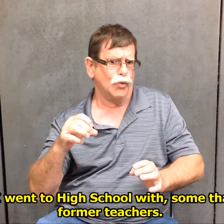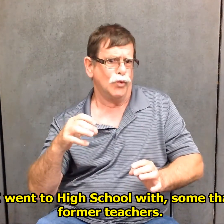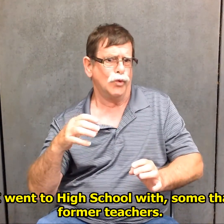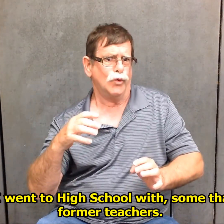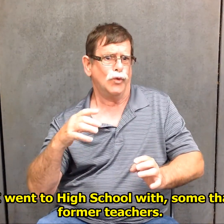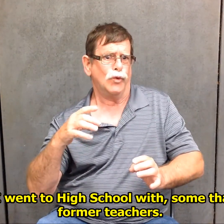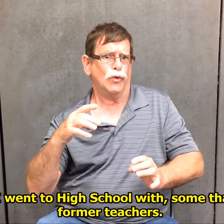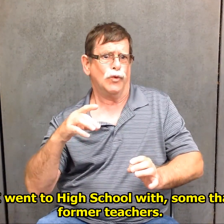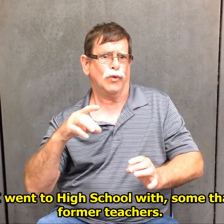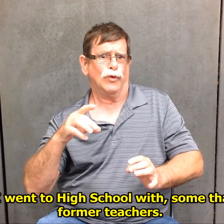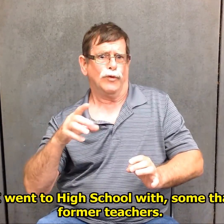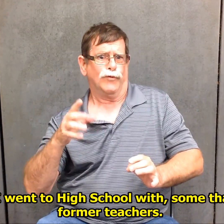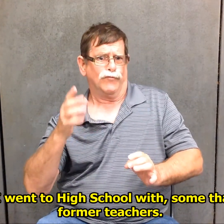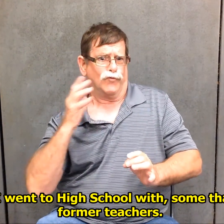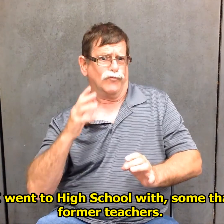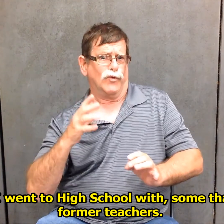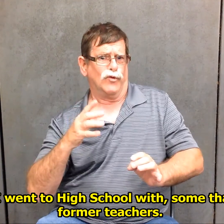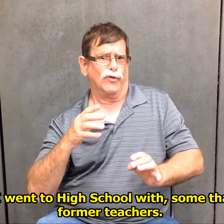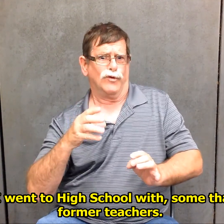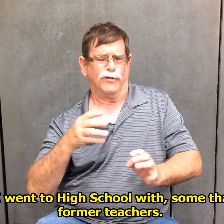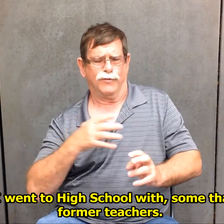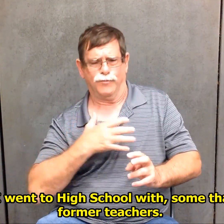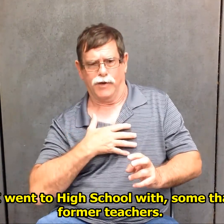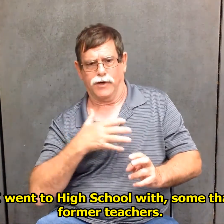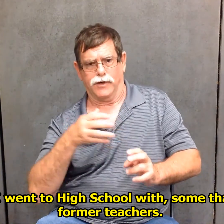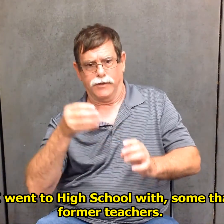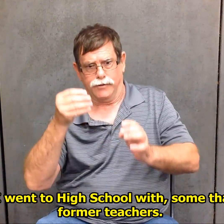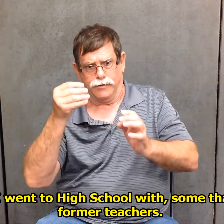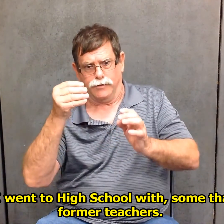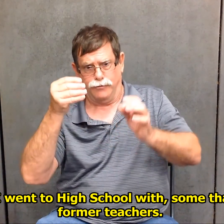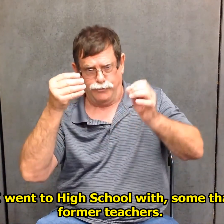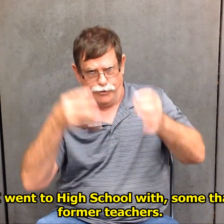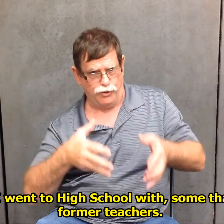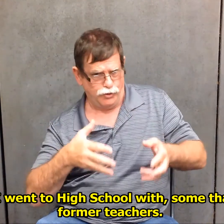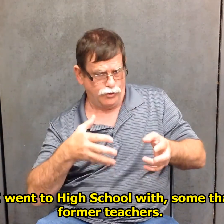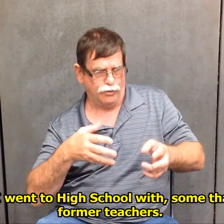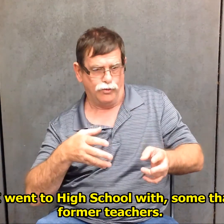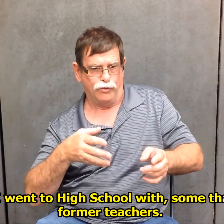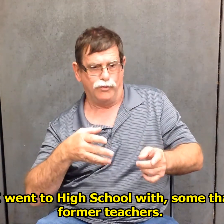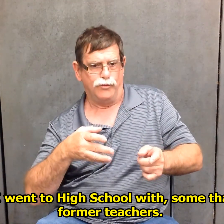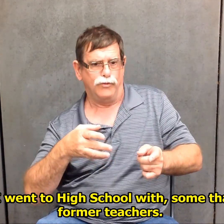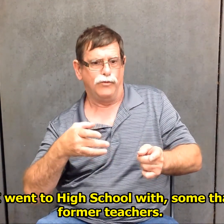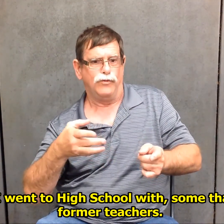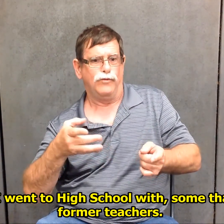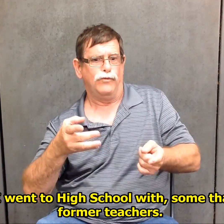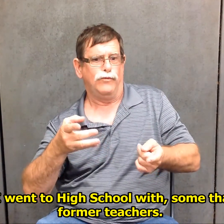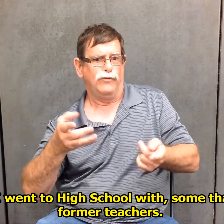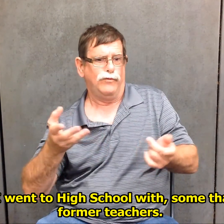some that I went to high school with, some that were my former teachers,